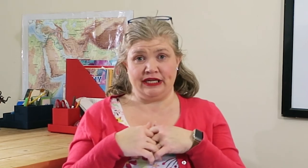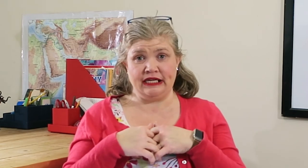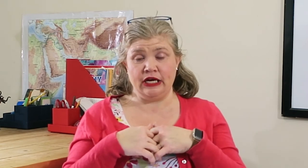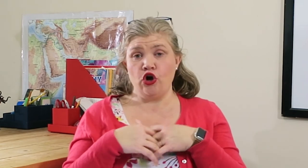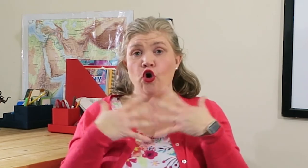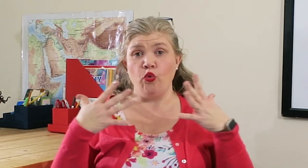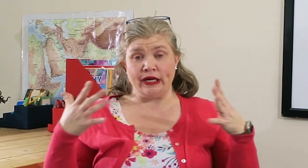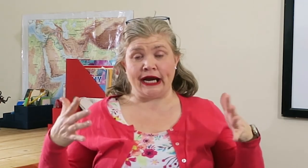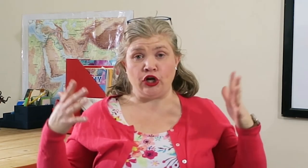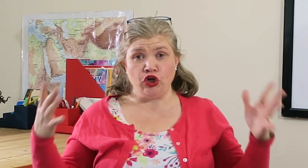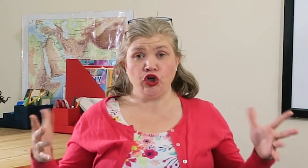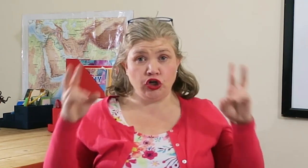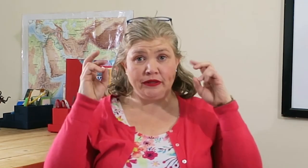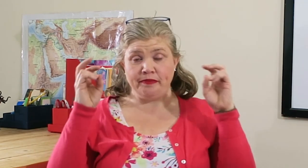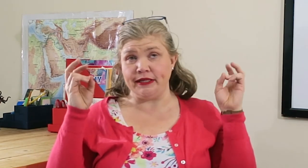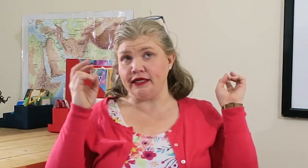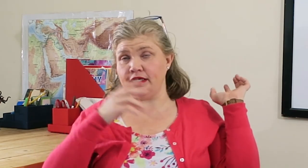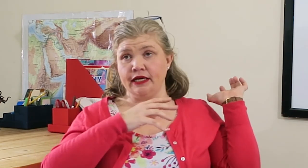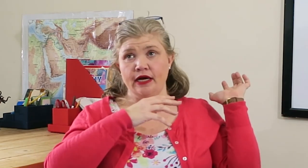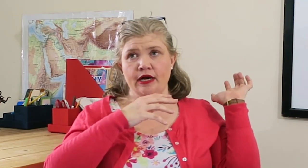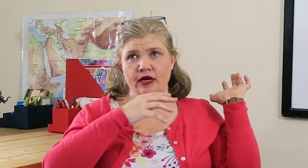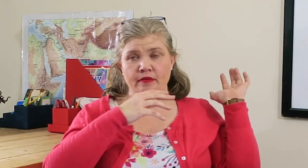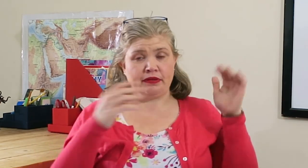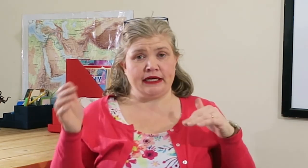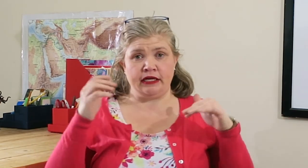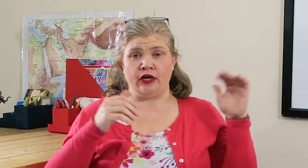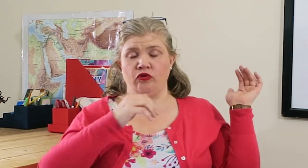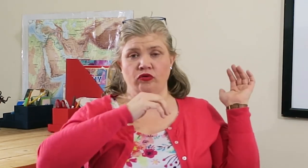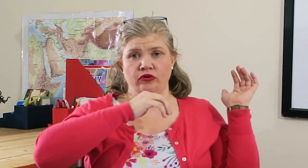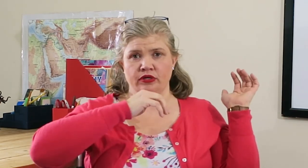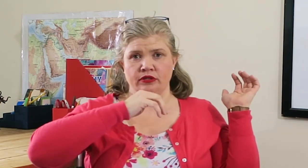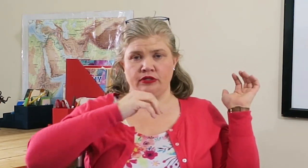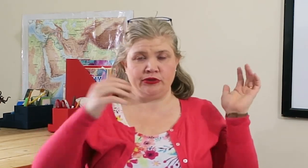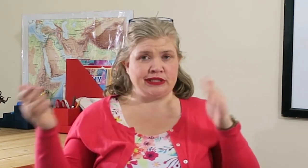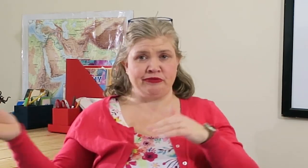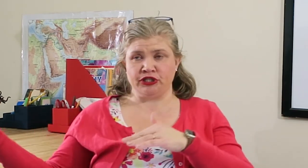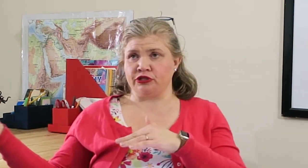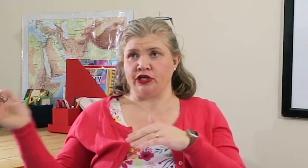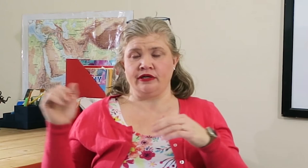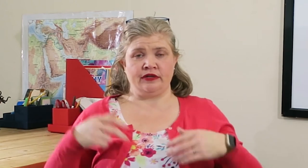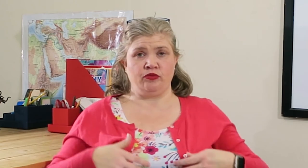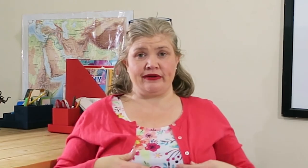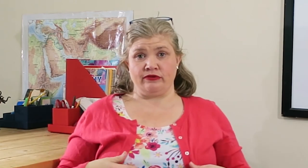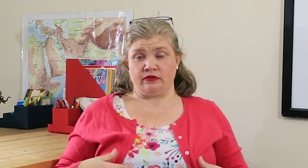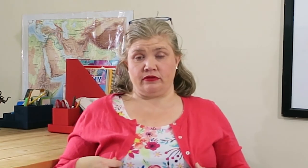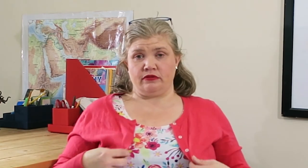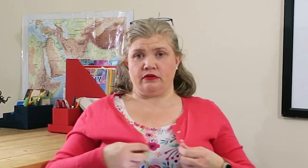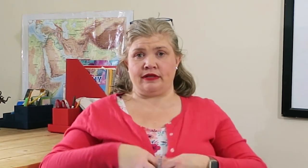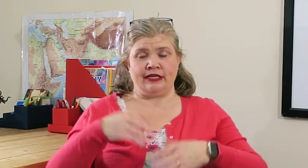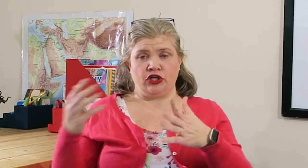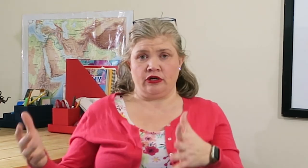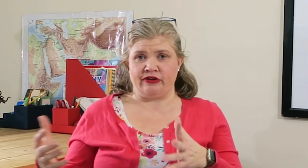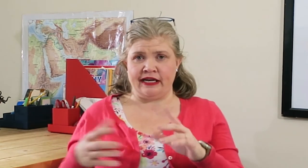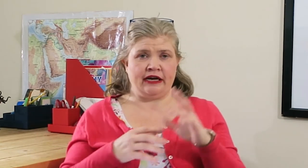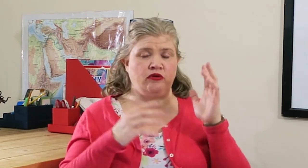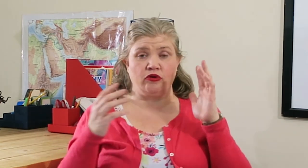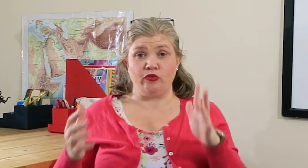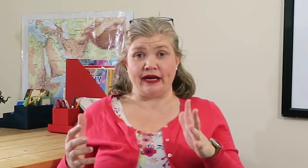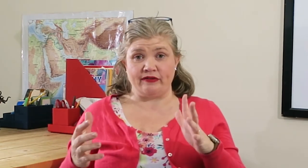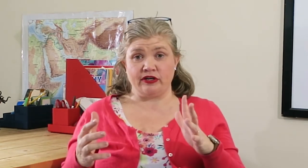read when I could be planning or doing some research on whatever thing is hard right now or whatever.